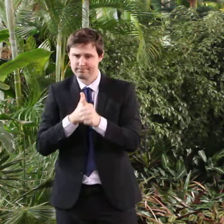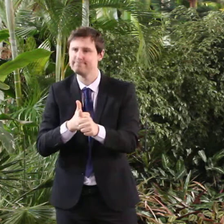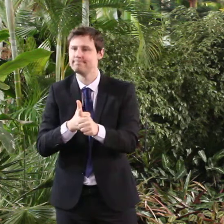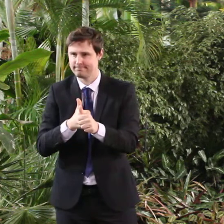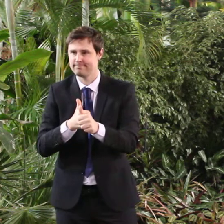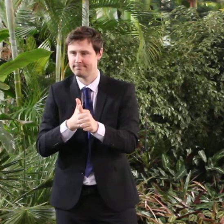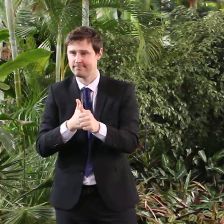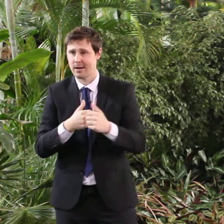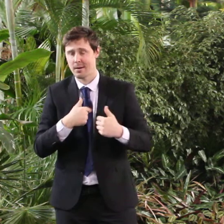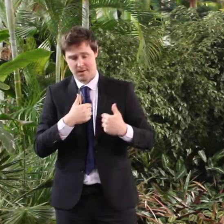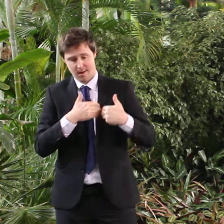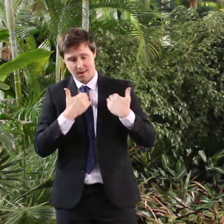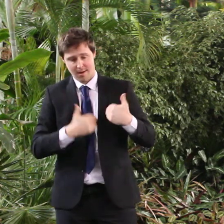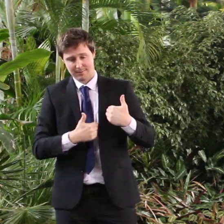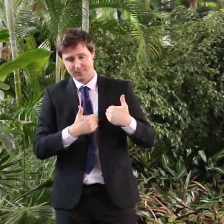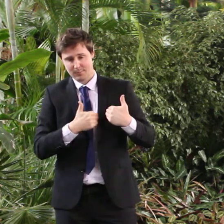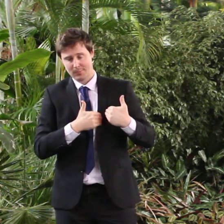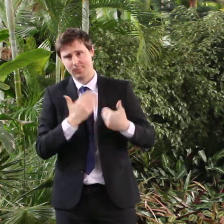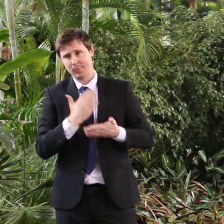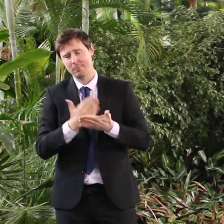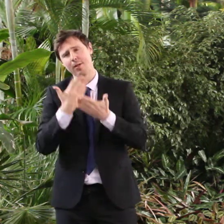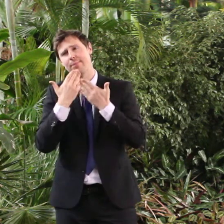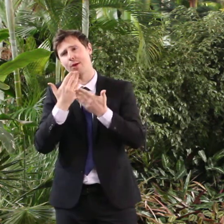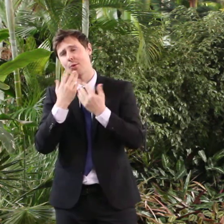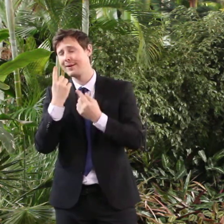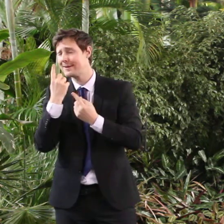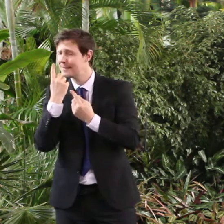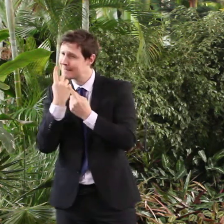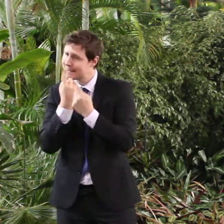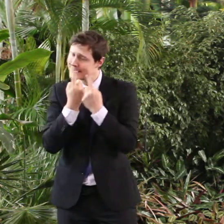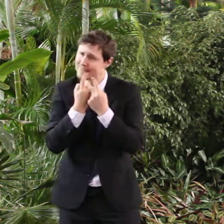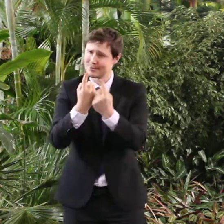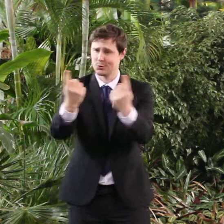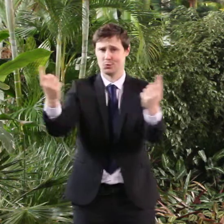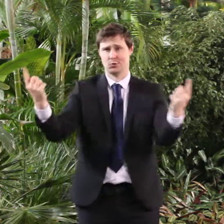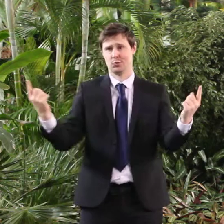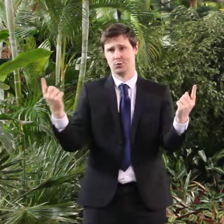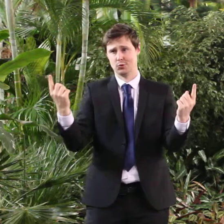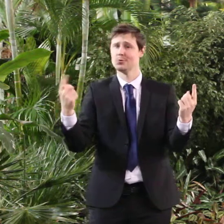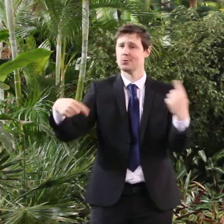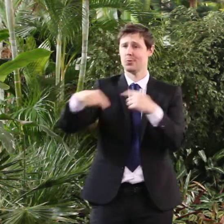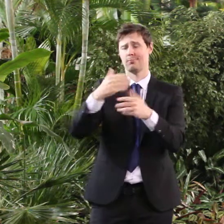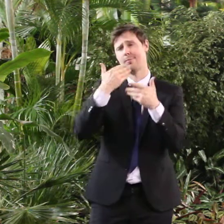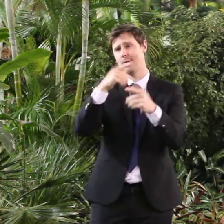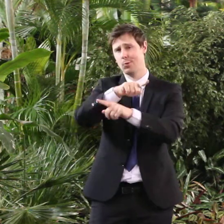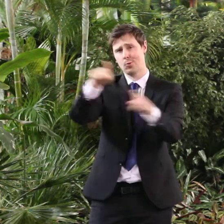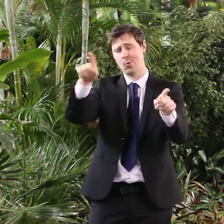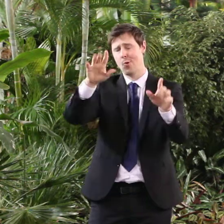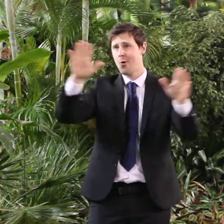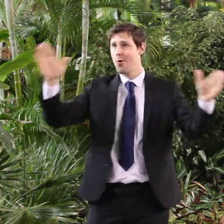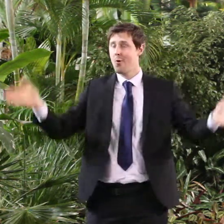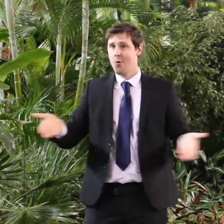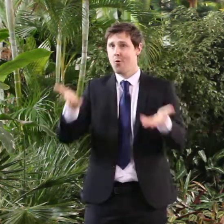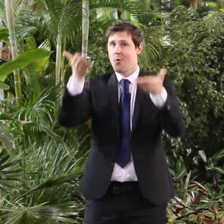So, from the bottom of my heart, thank you to each and every one of you for the magnificent role you played in delivering the best